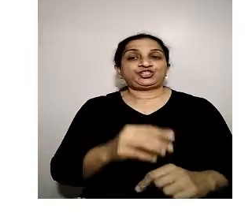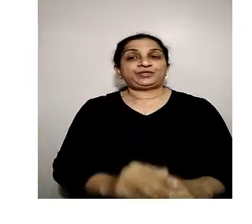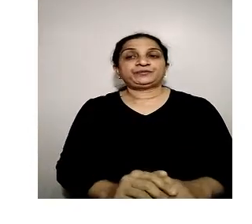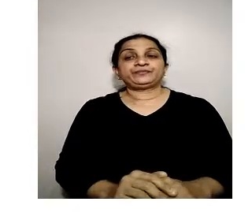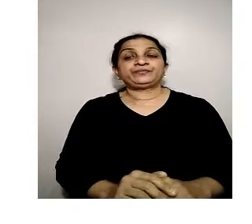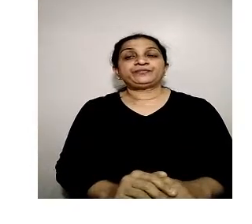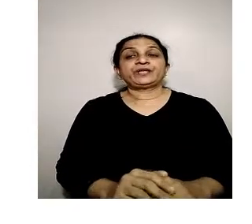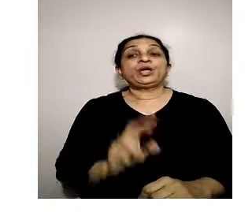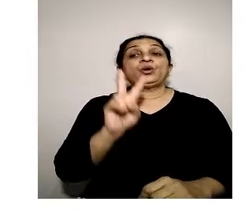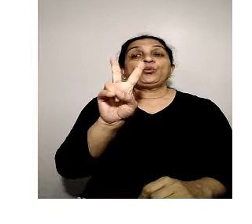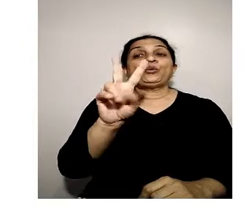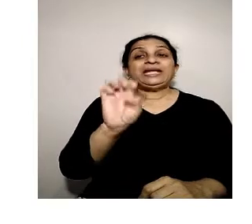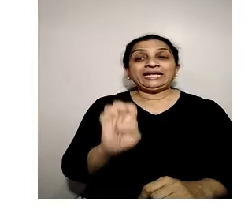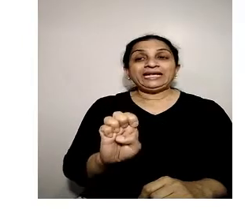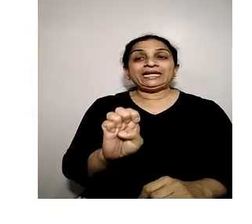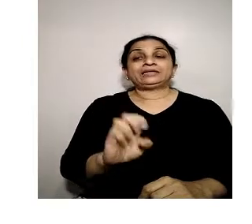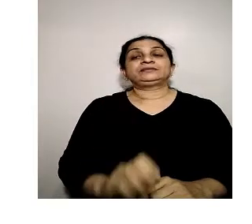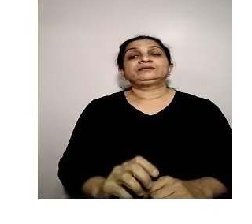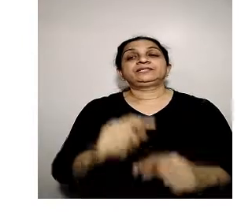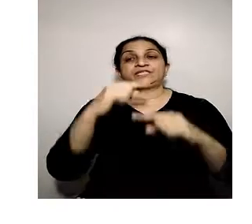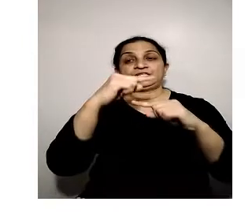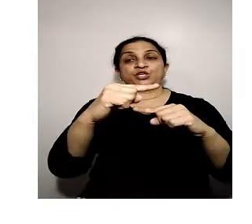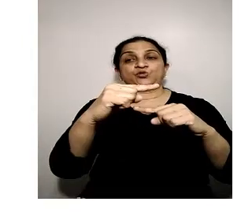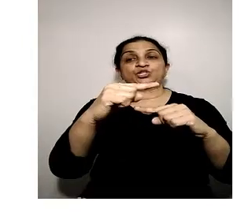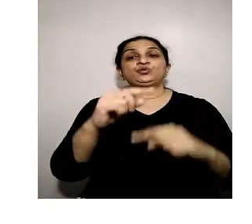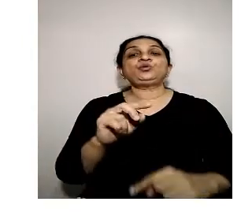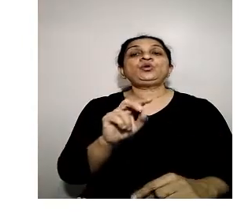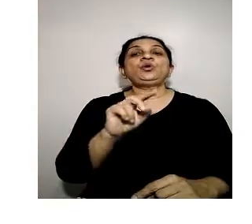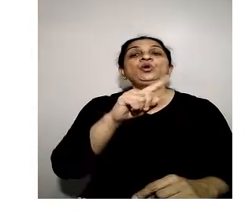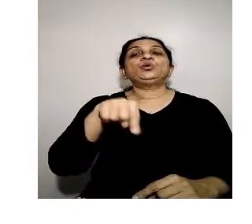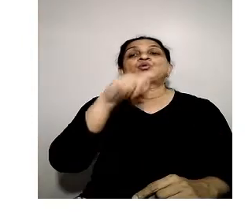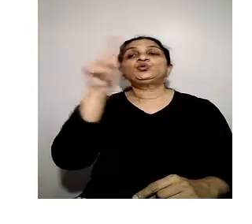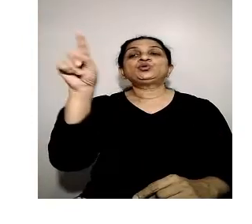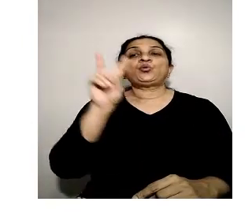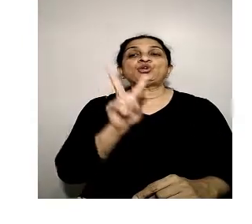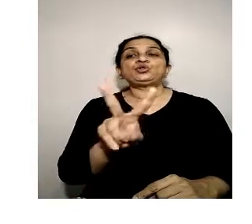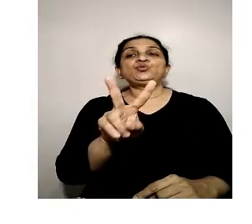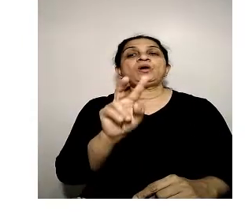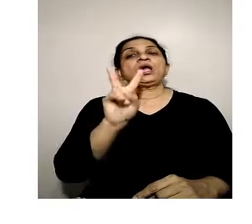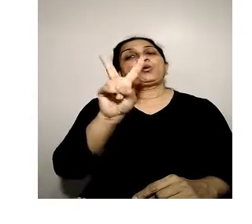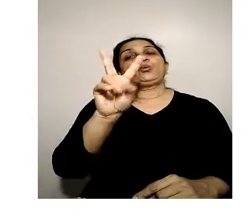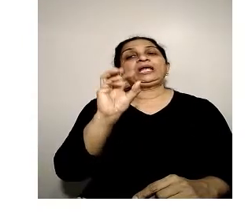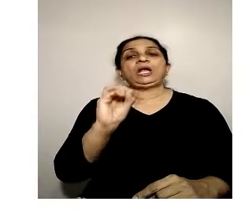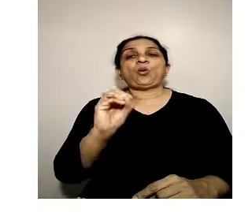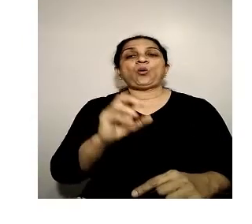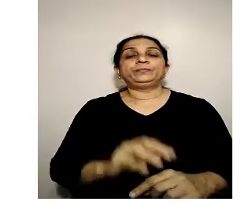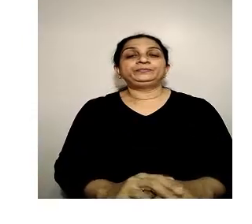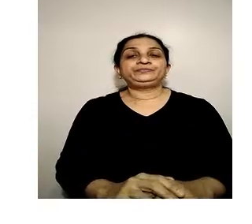VE is equal to root over 2 VO. Nine.